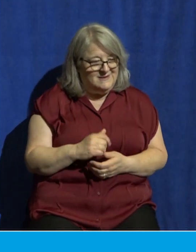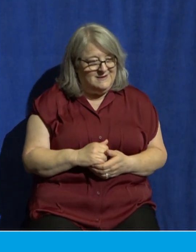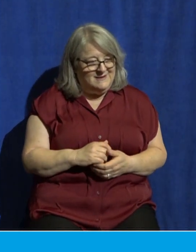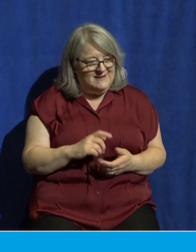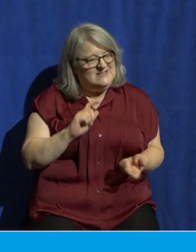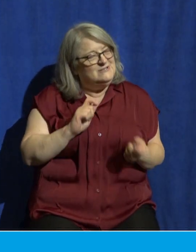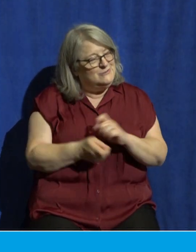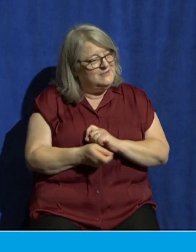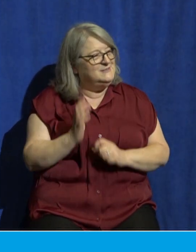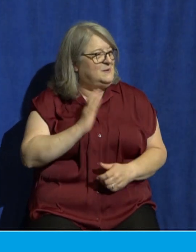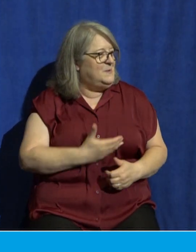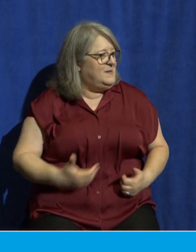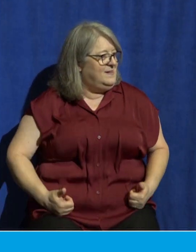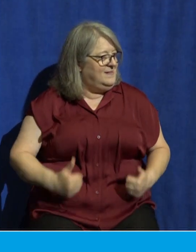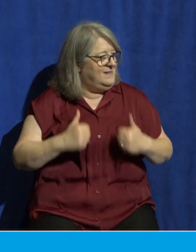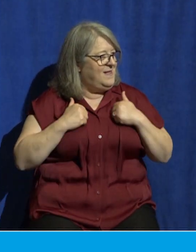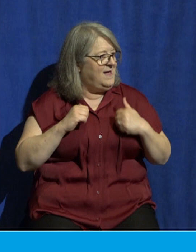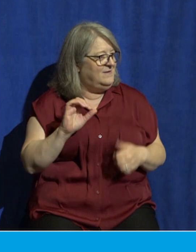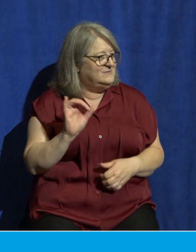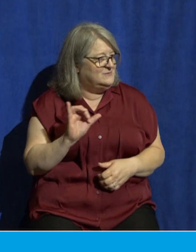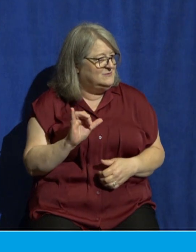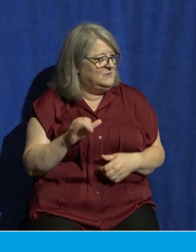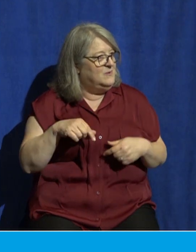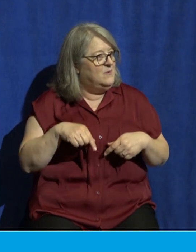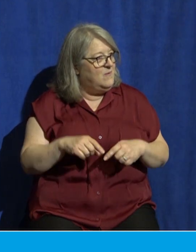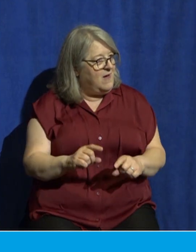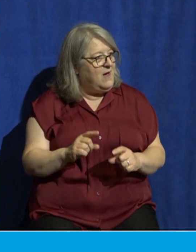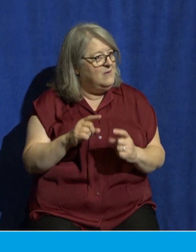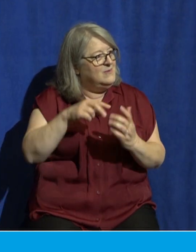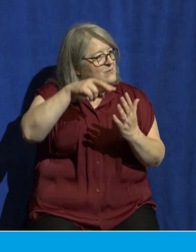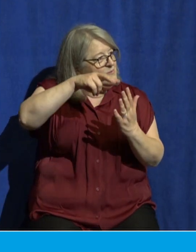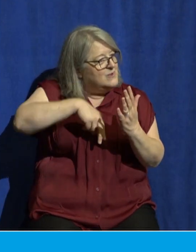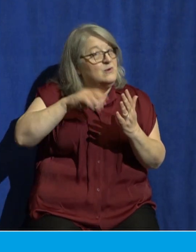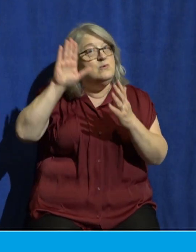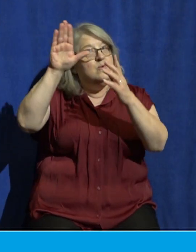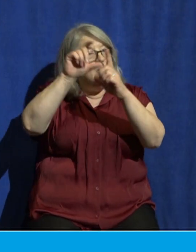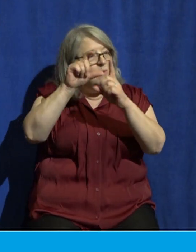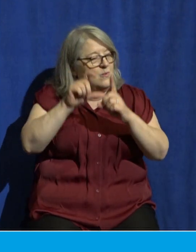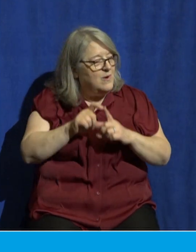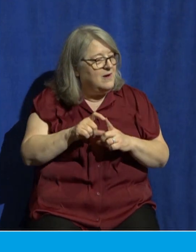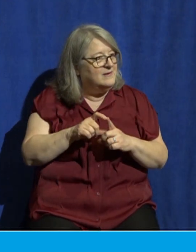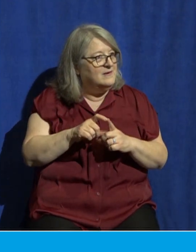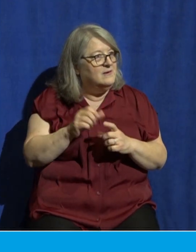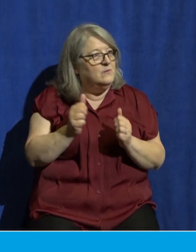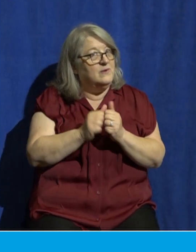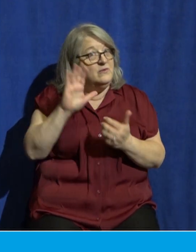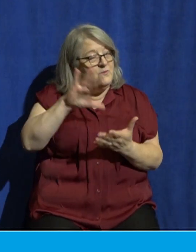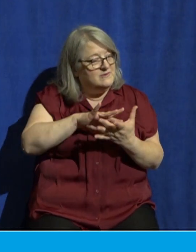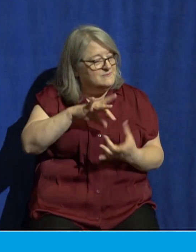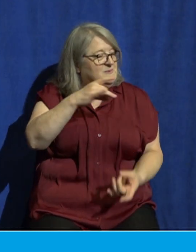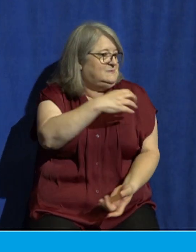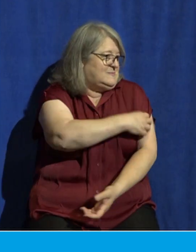lives, Father, as we sit under the authority of your word and the power of your spirit. We pray this in Jesus' name. Amen.